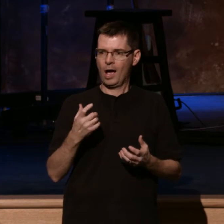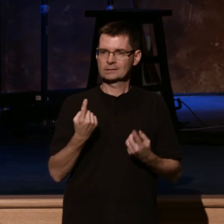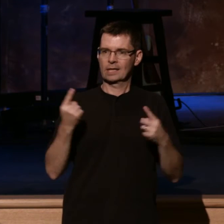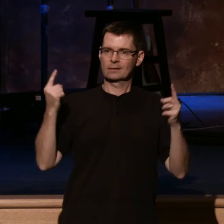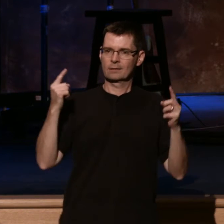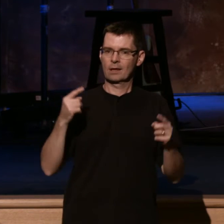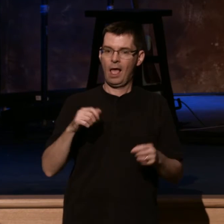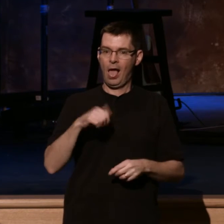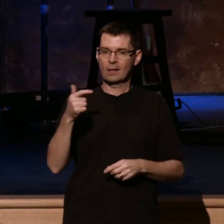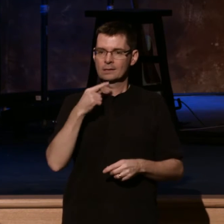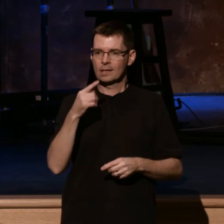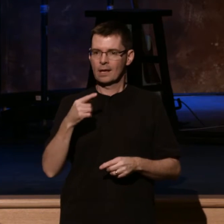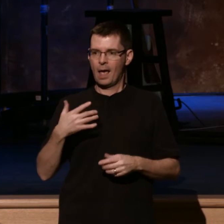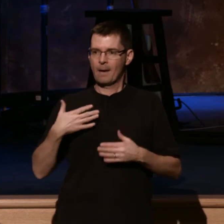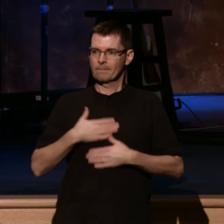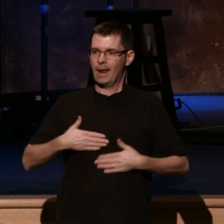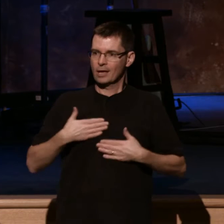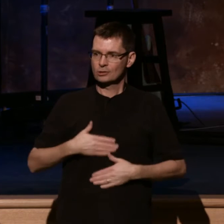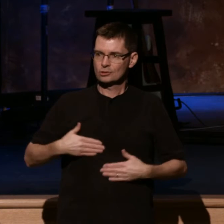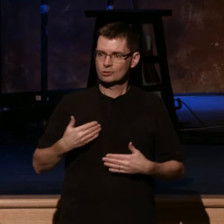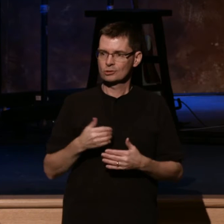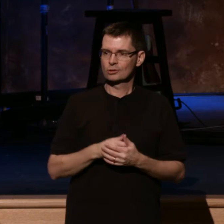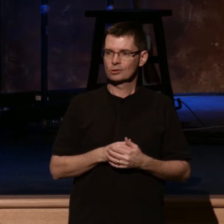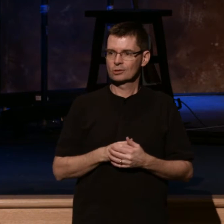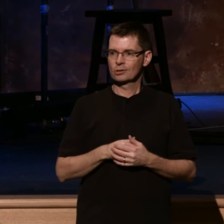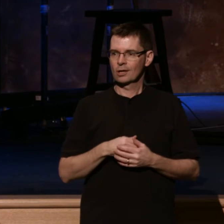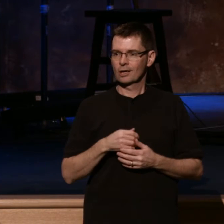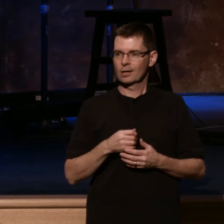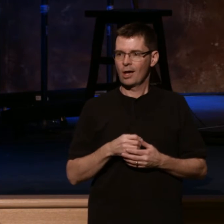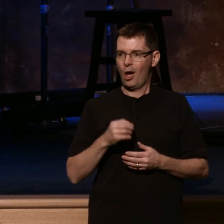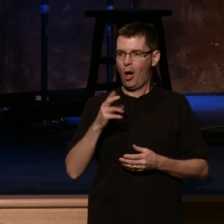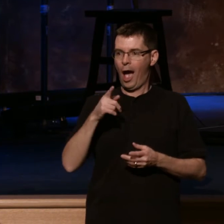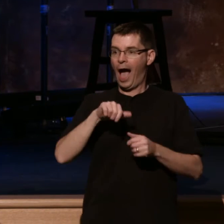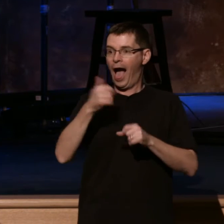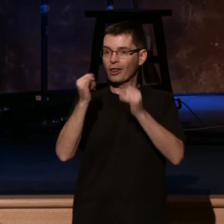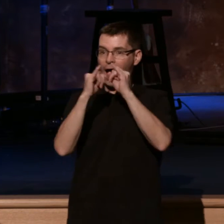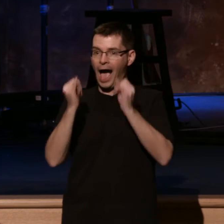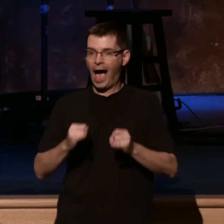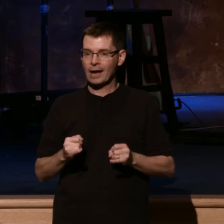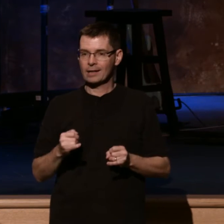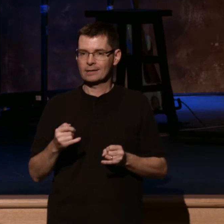Pleasure. Toupee. I don't know. What else would it be? Lots of them, right? But in all seriousness, guys.